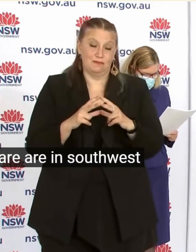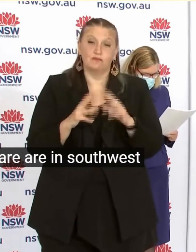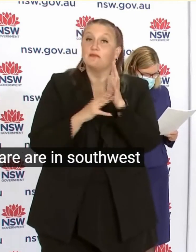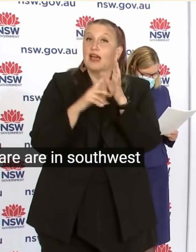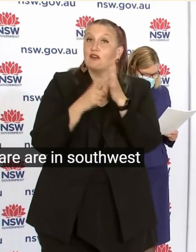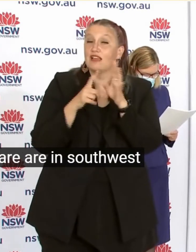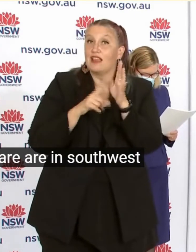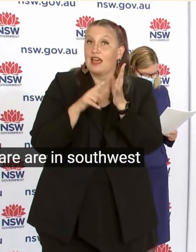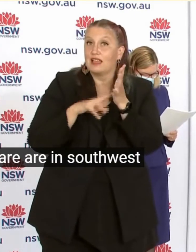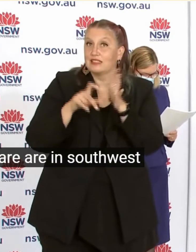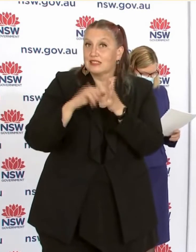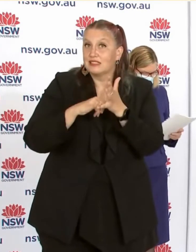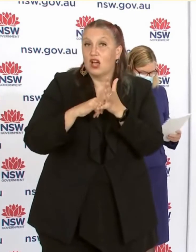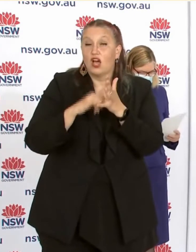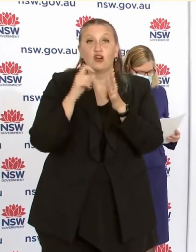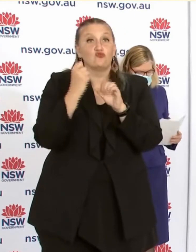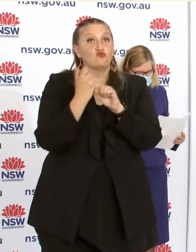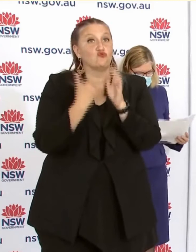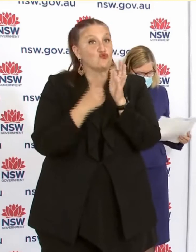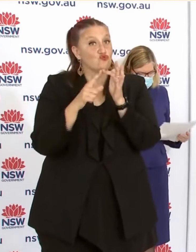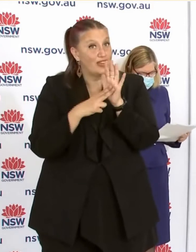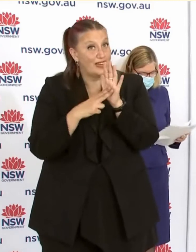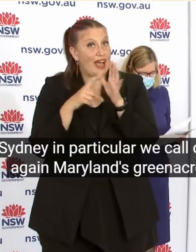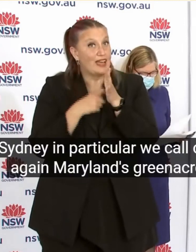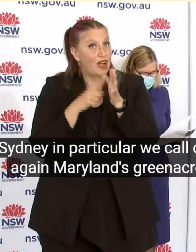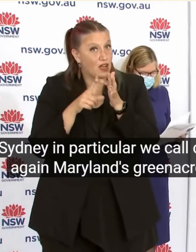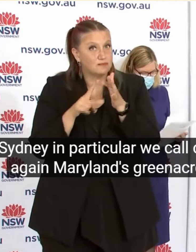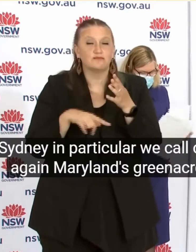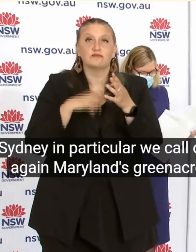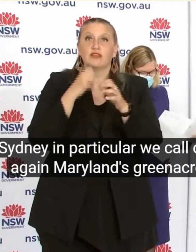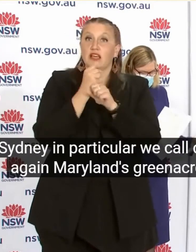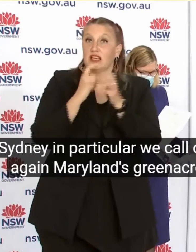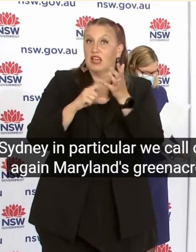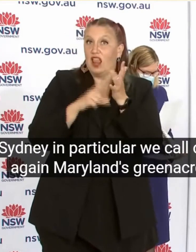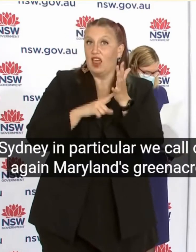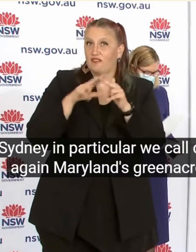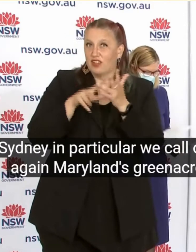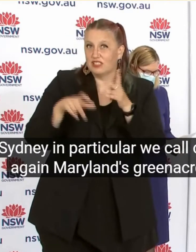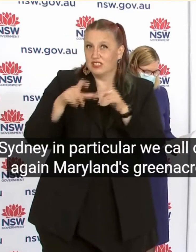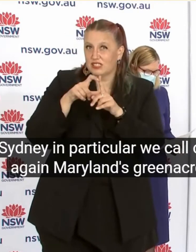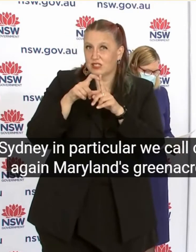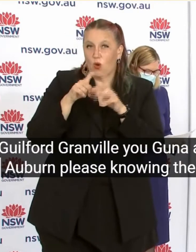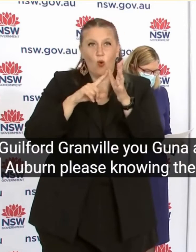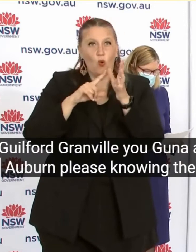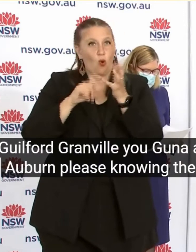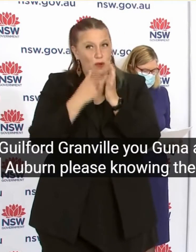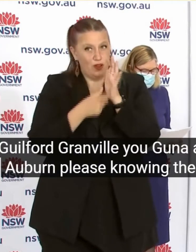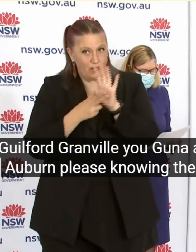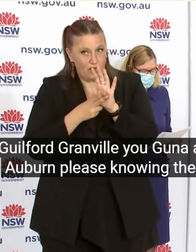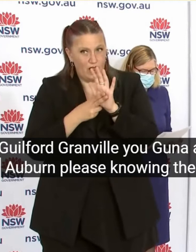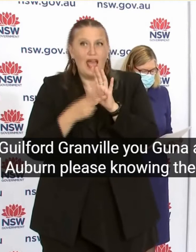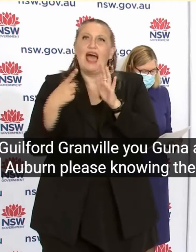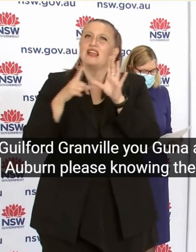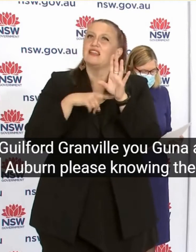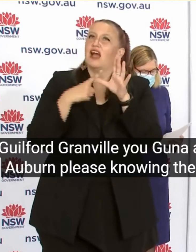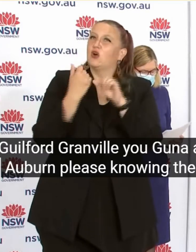acre, Guildford, Granville, Yaguna and Auburn Please know in these communities The viral load is extremely high And